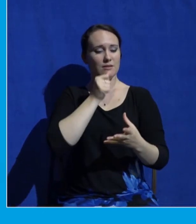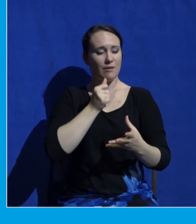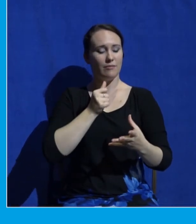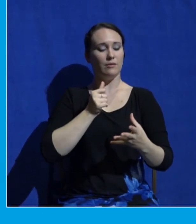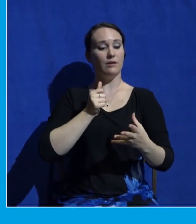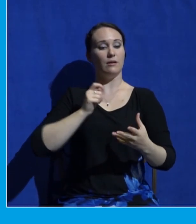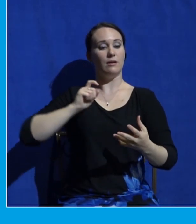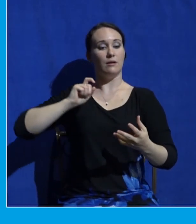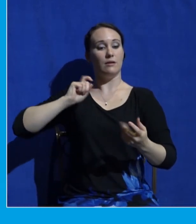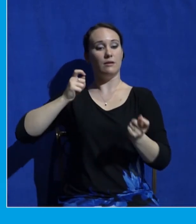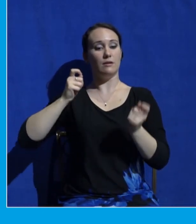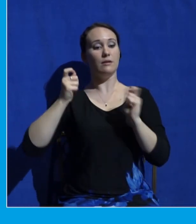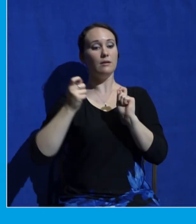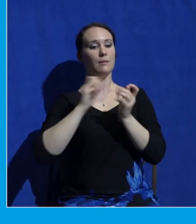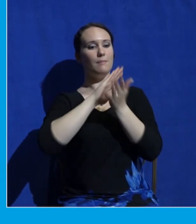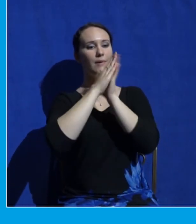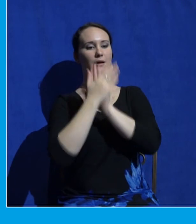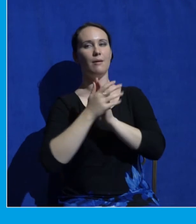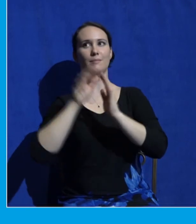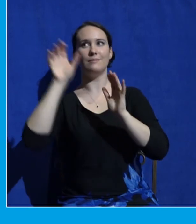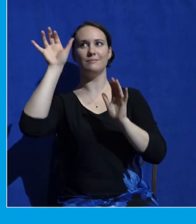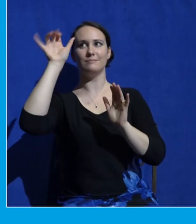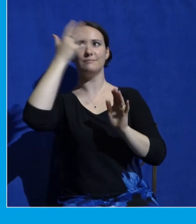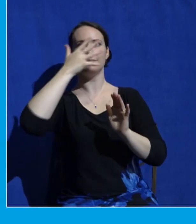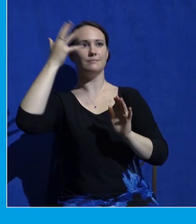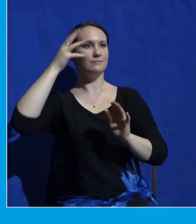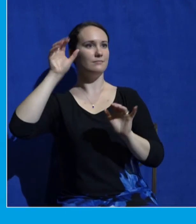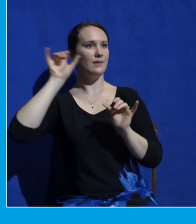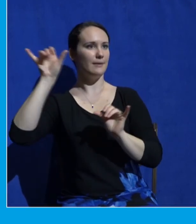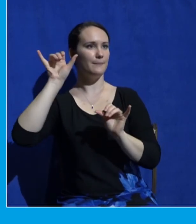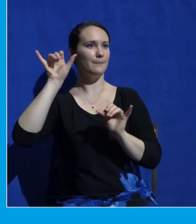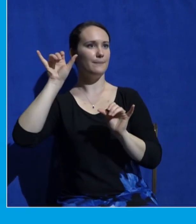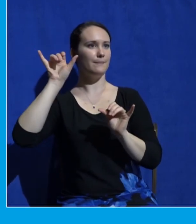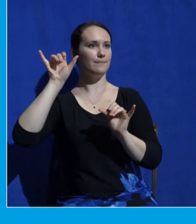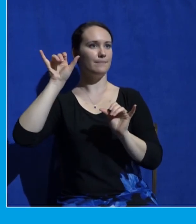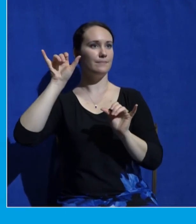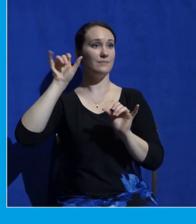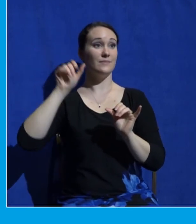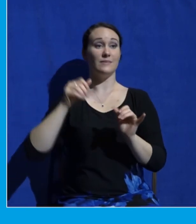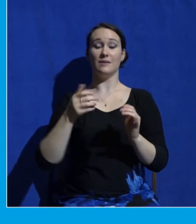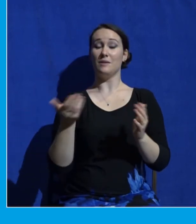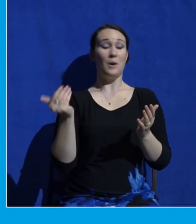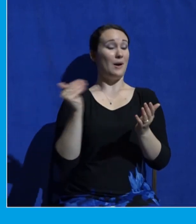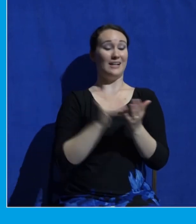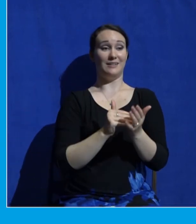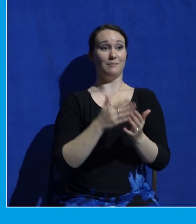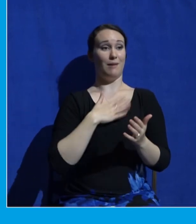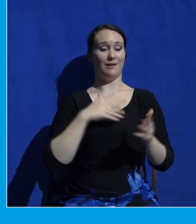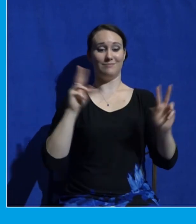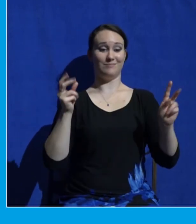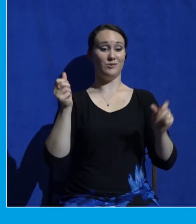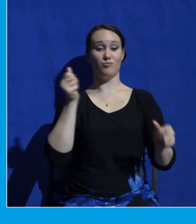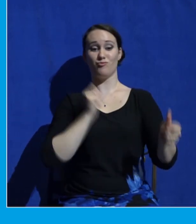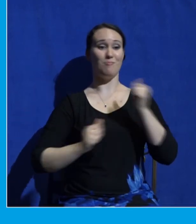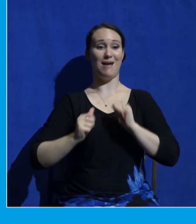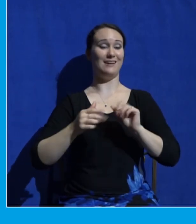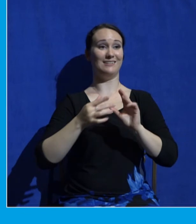him that's why I said at the very beginning dramatic statement once you see Jesus true identity